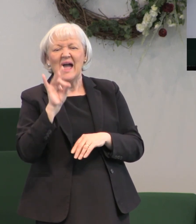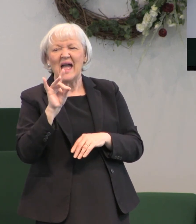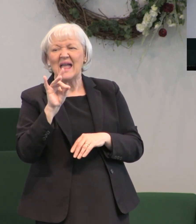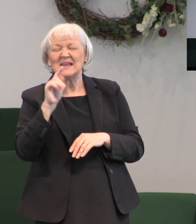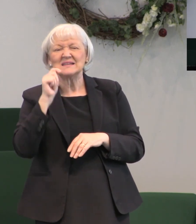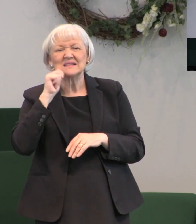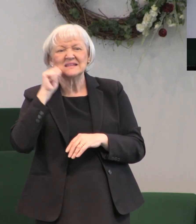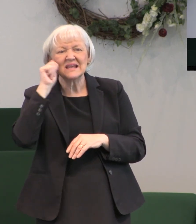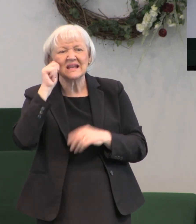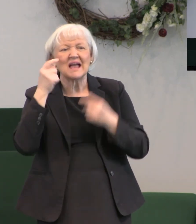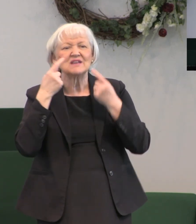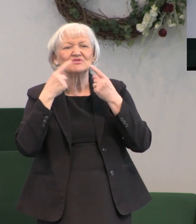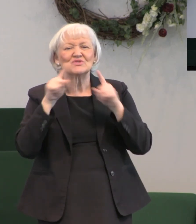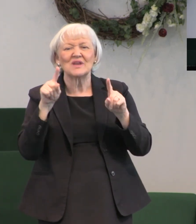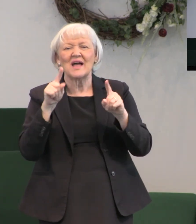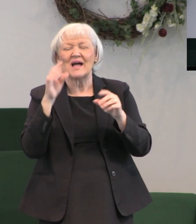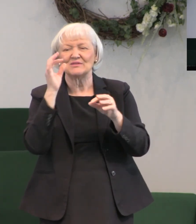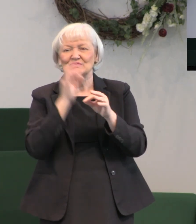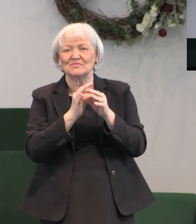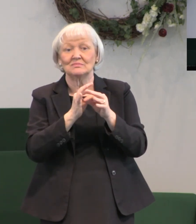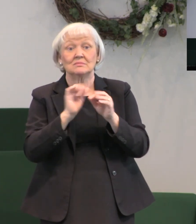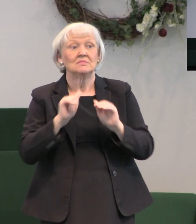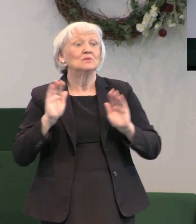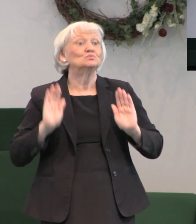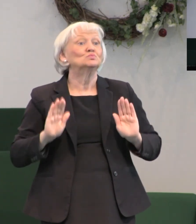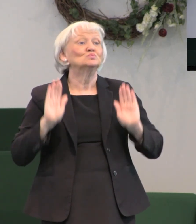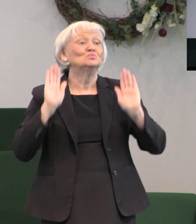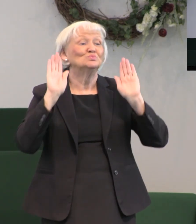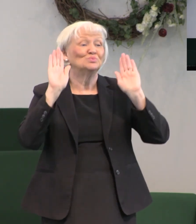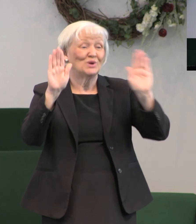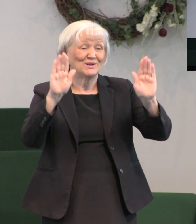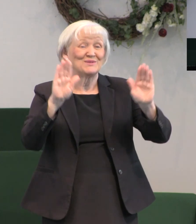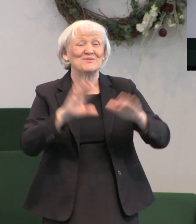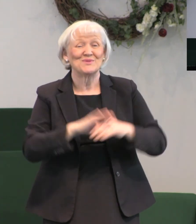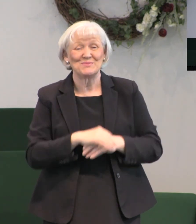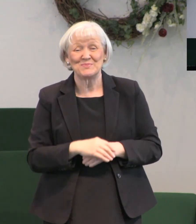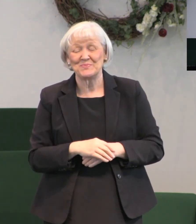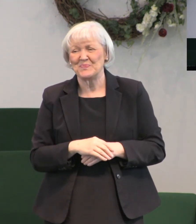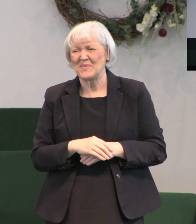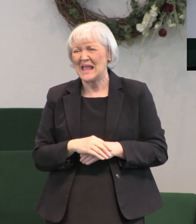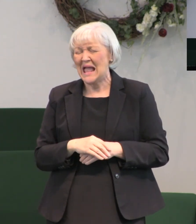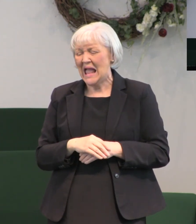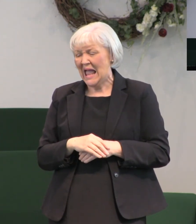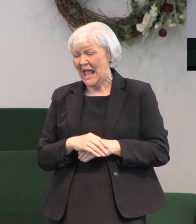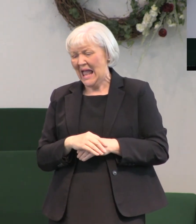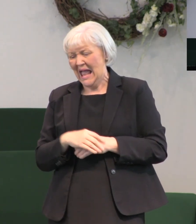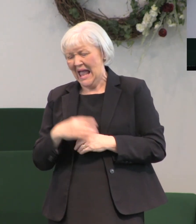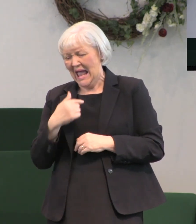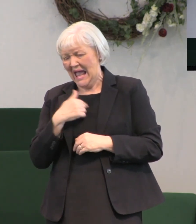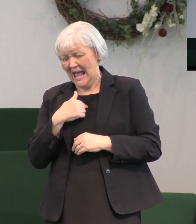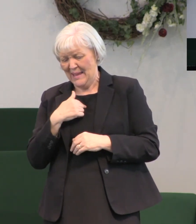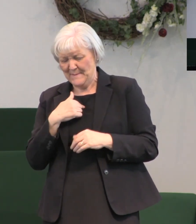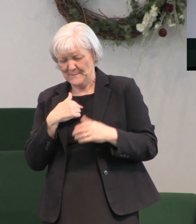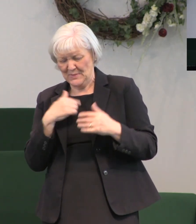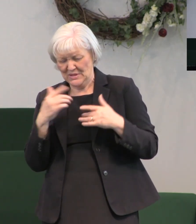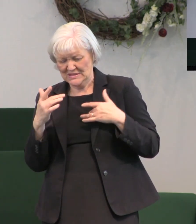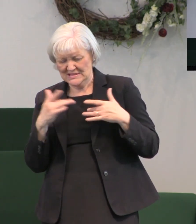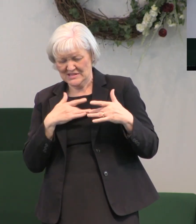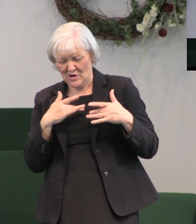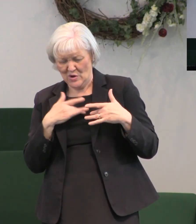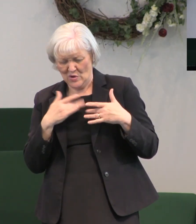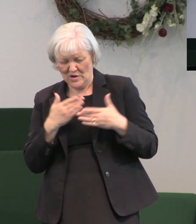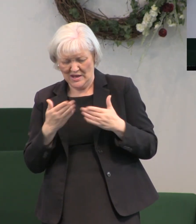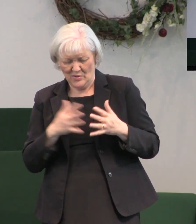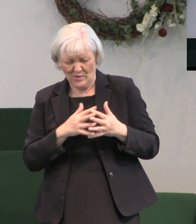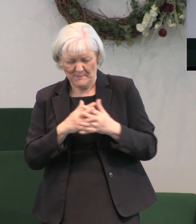that one youth group meeting that's that's wonderful but I'm I'm afraid what's happening in